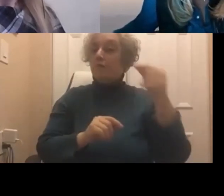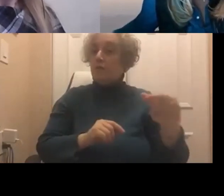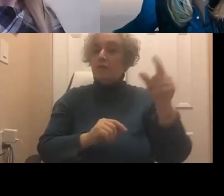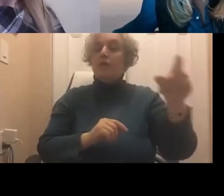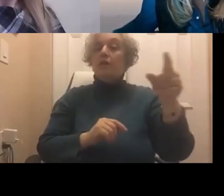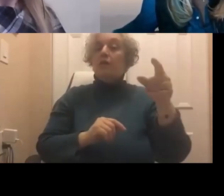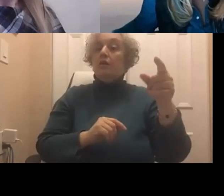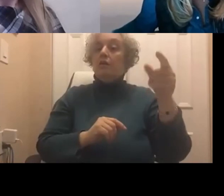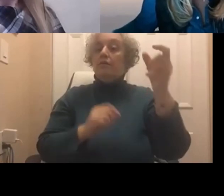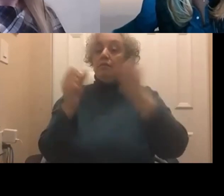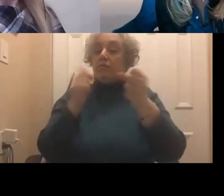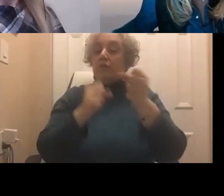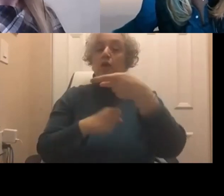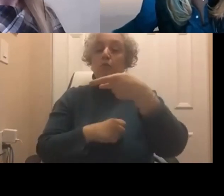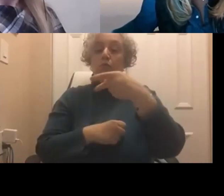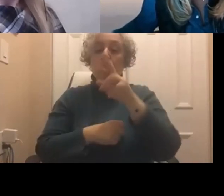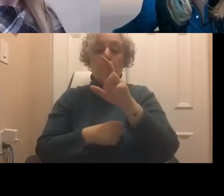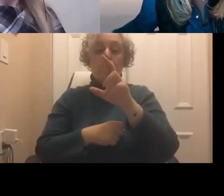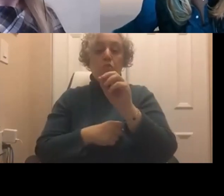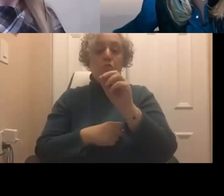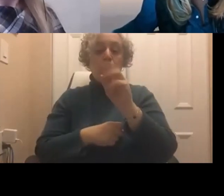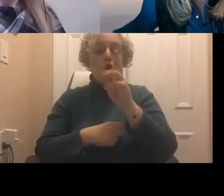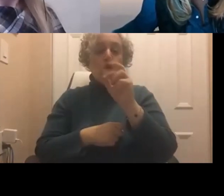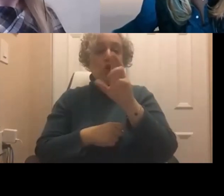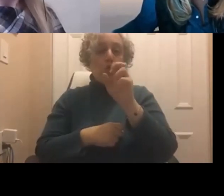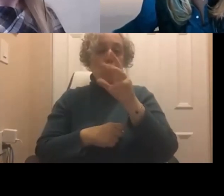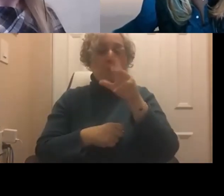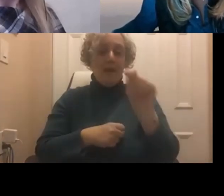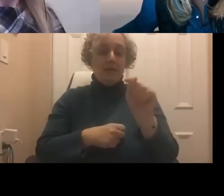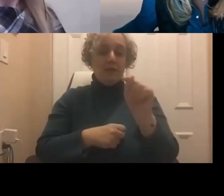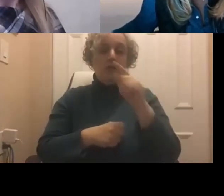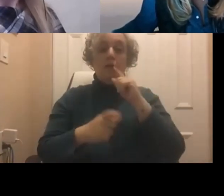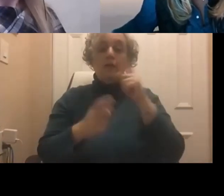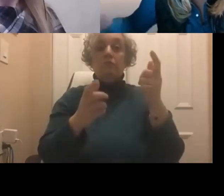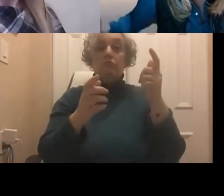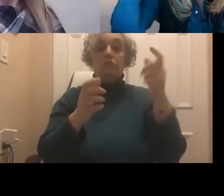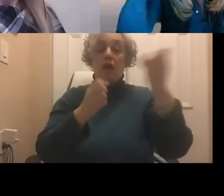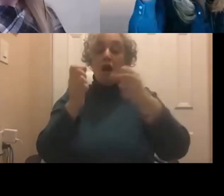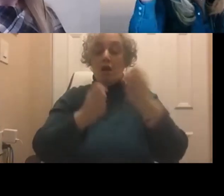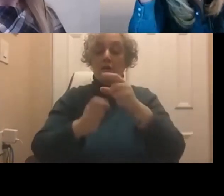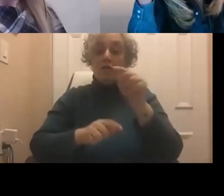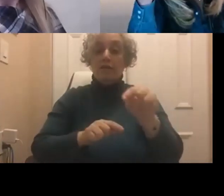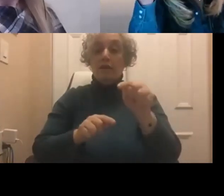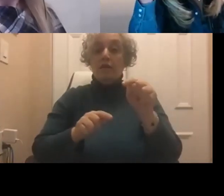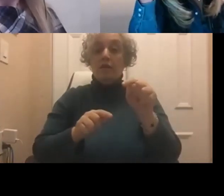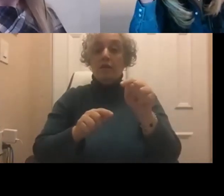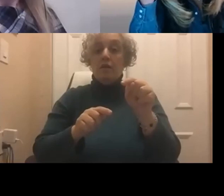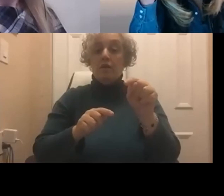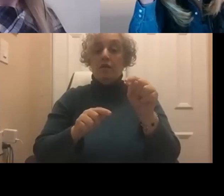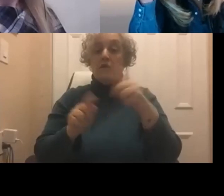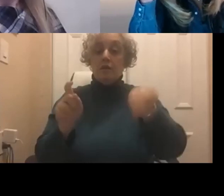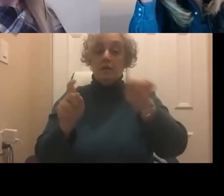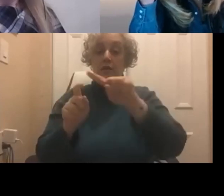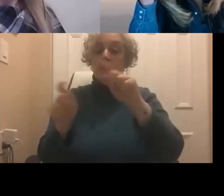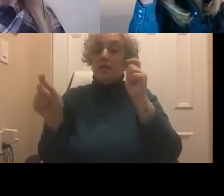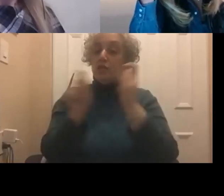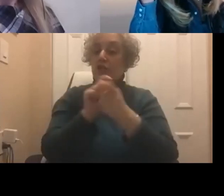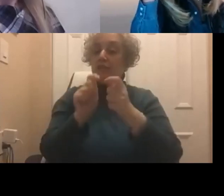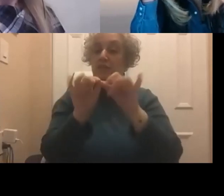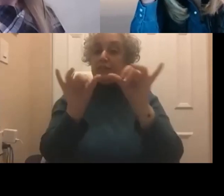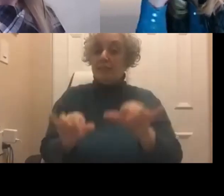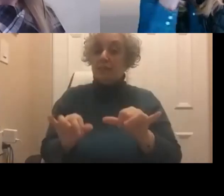a nice little trickle down to the big vendors. They don't change their procurement system,